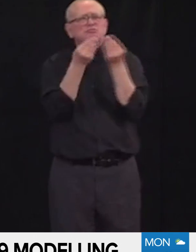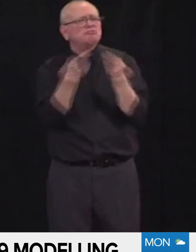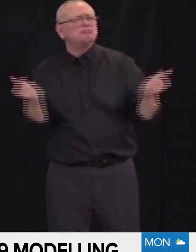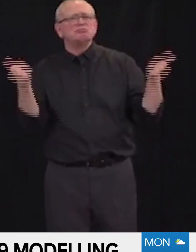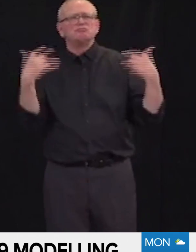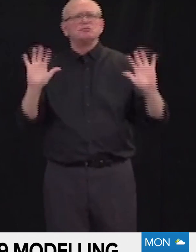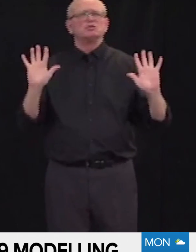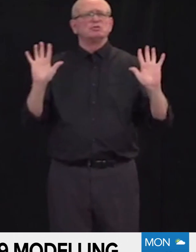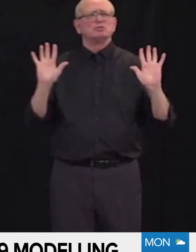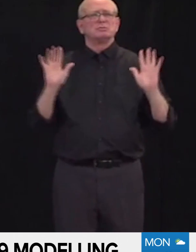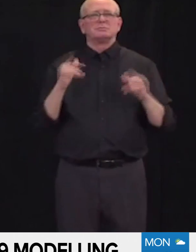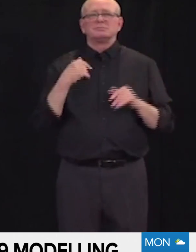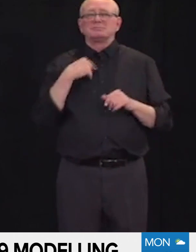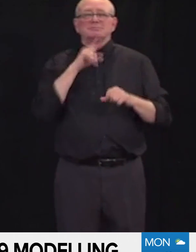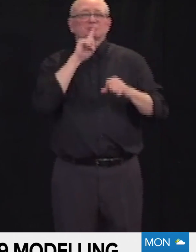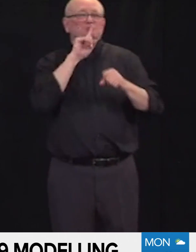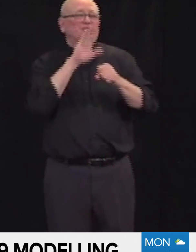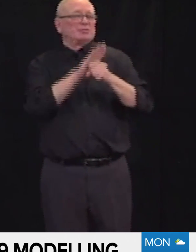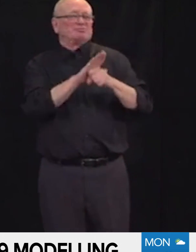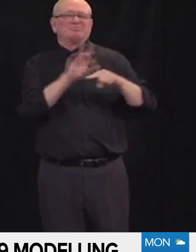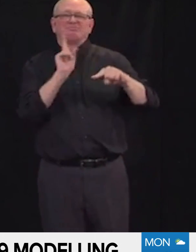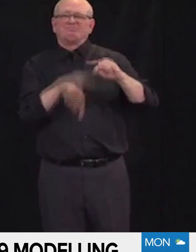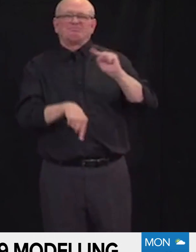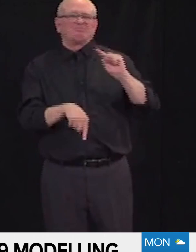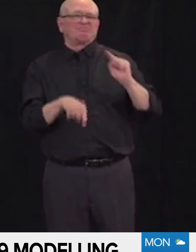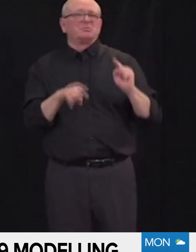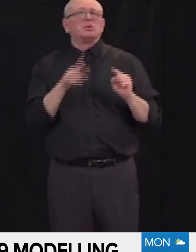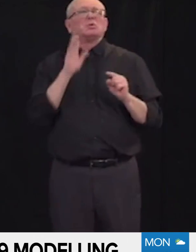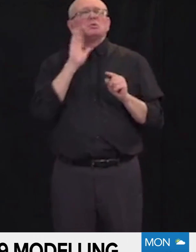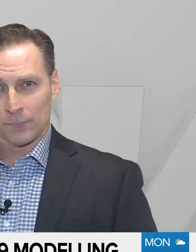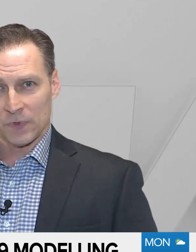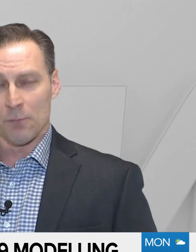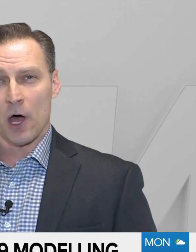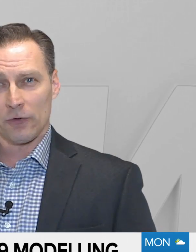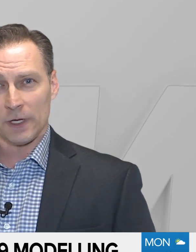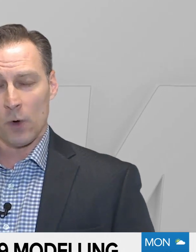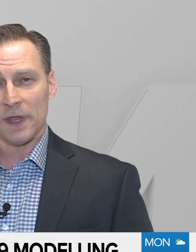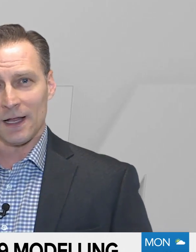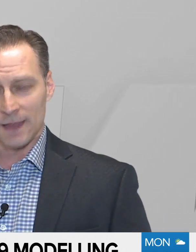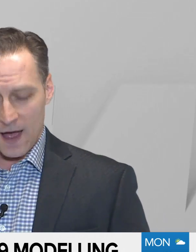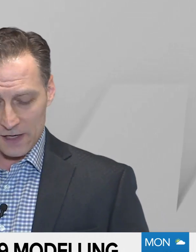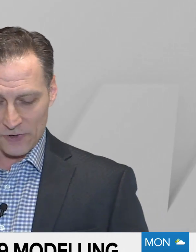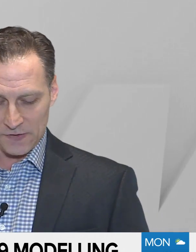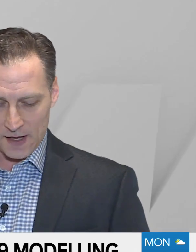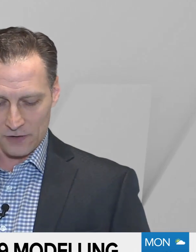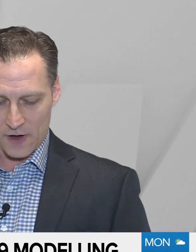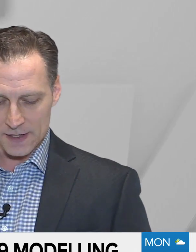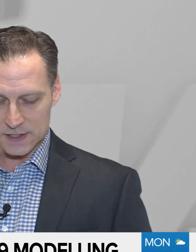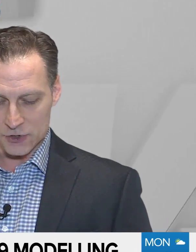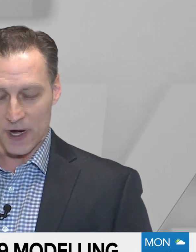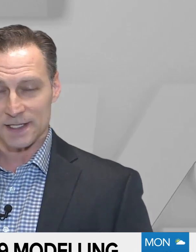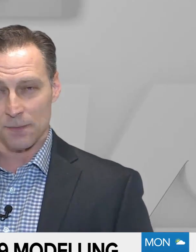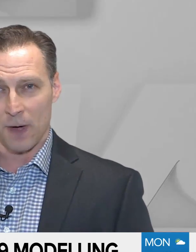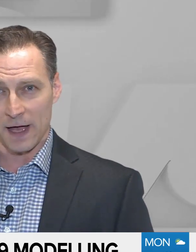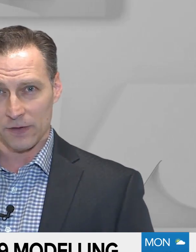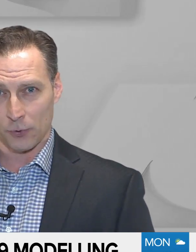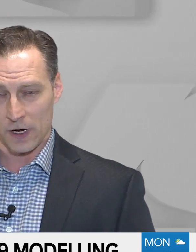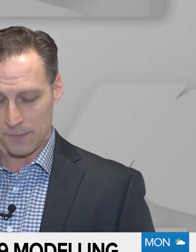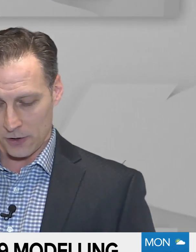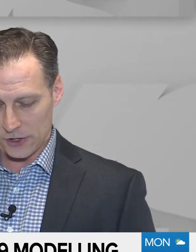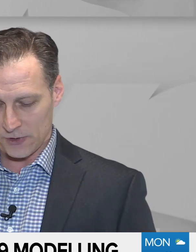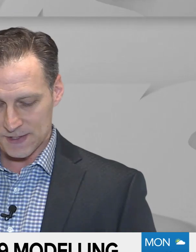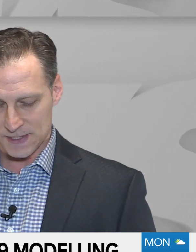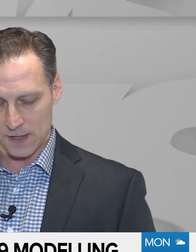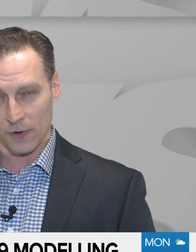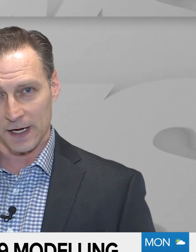to begin to relax. Some of the public health orders and social distancing protocols. The modelling will be a live televised address by the